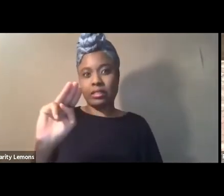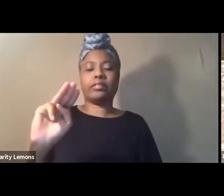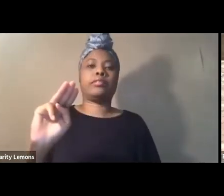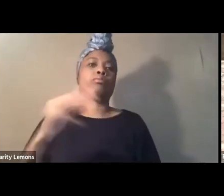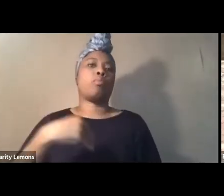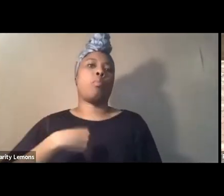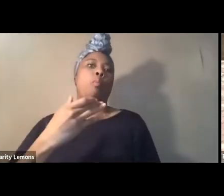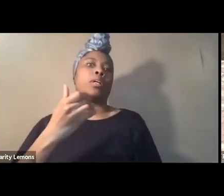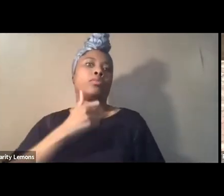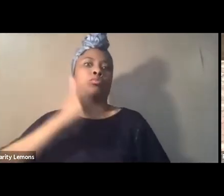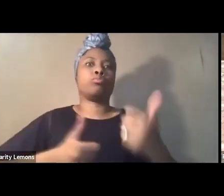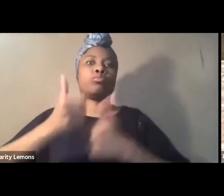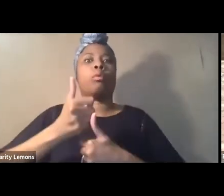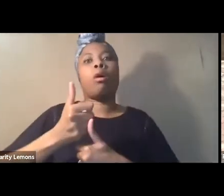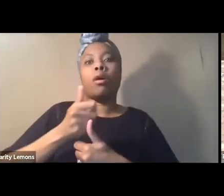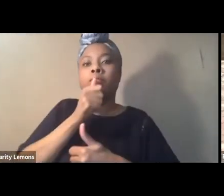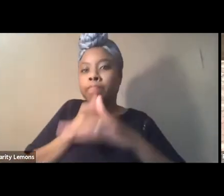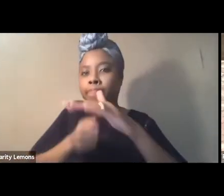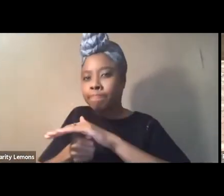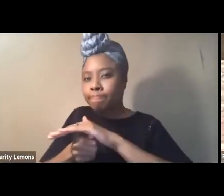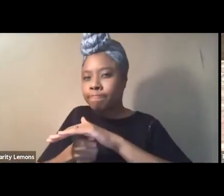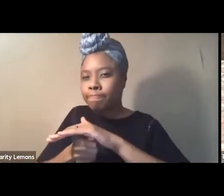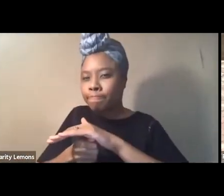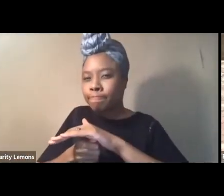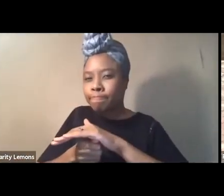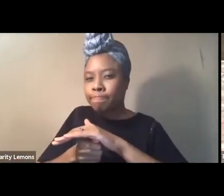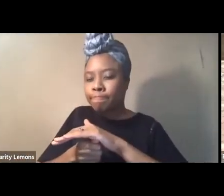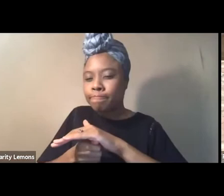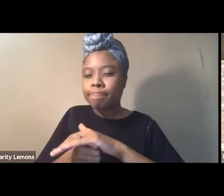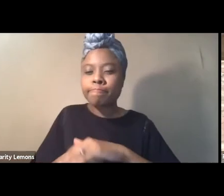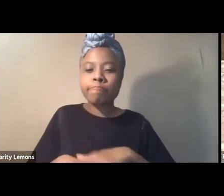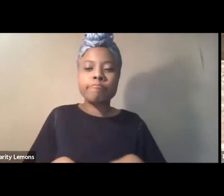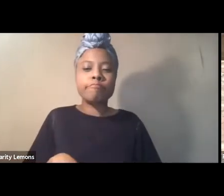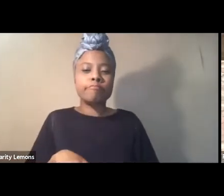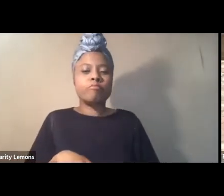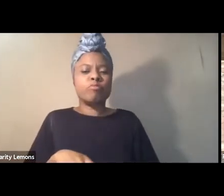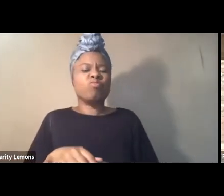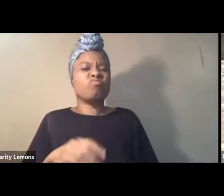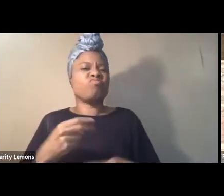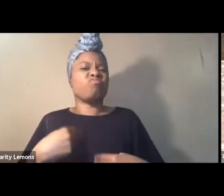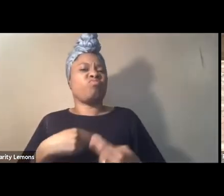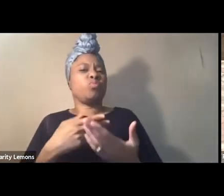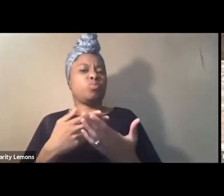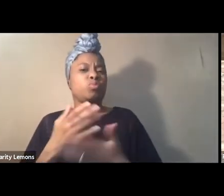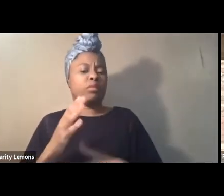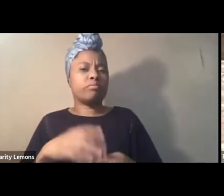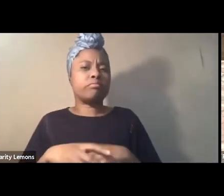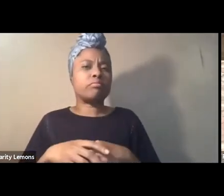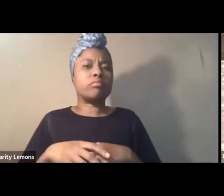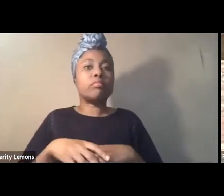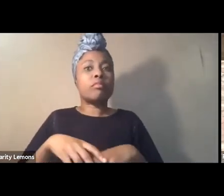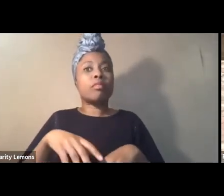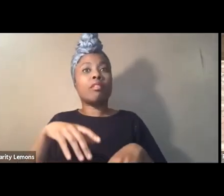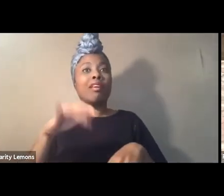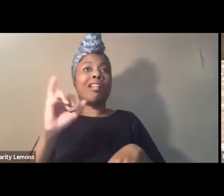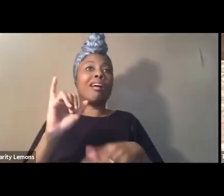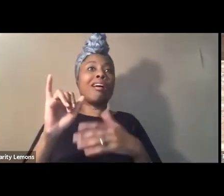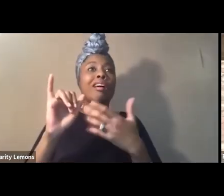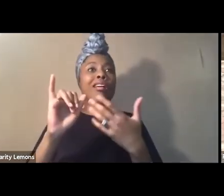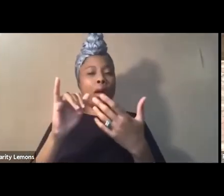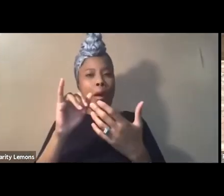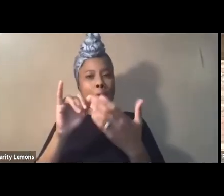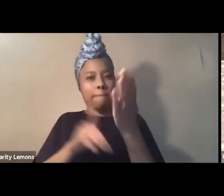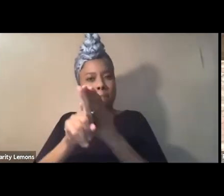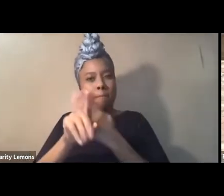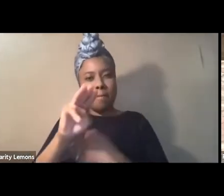itself and co-ops us in the process through ideologies like the model minority myth an